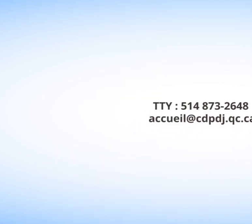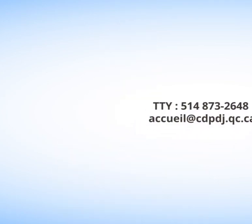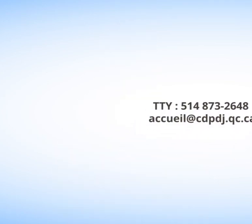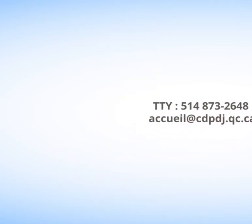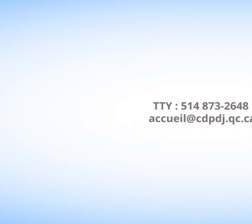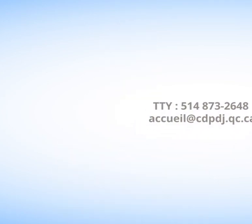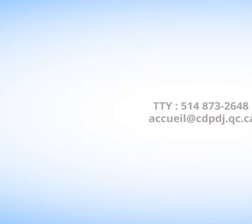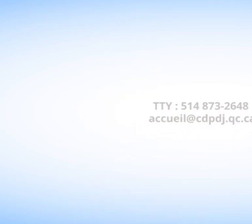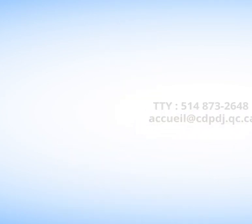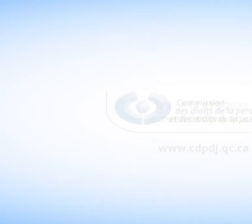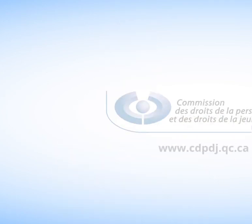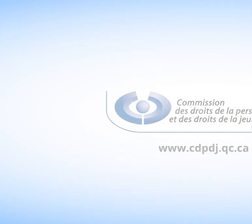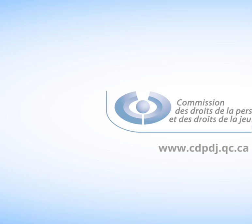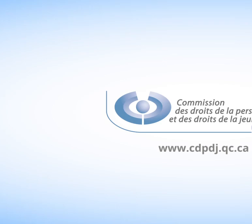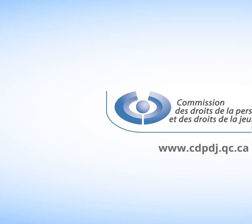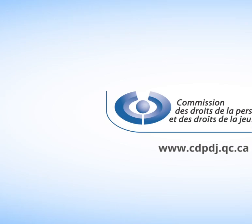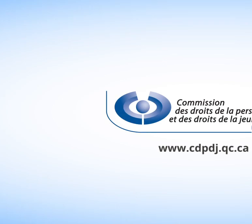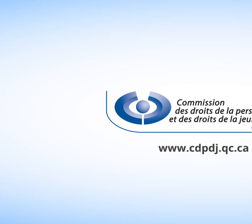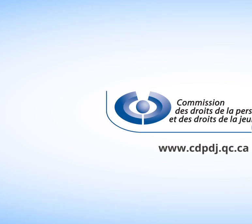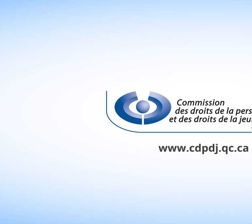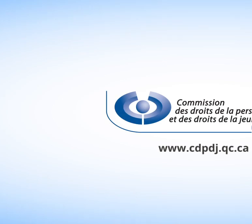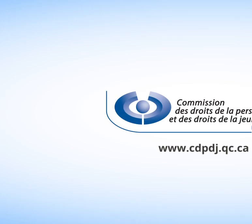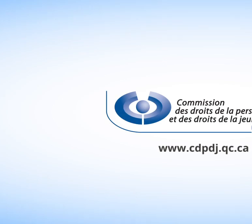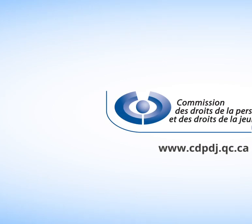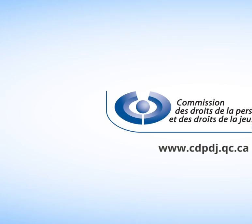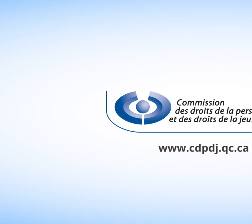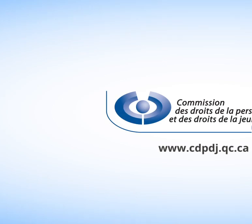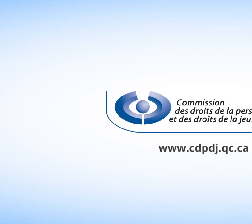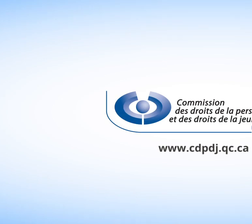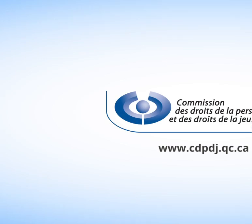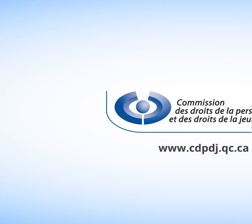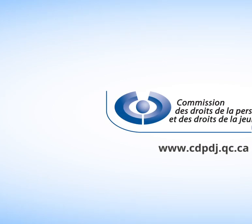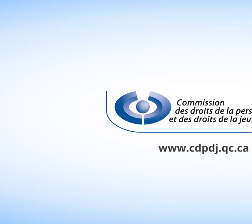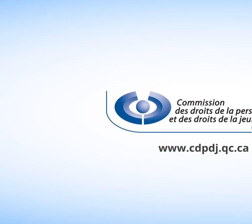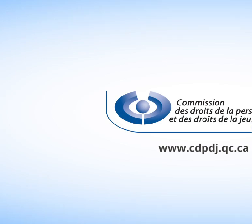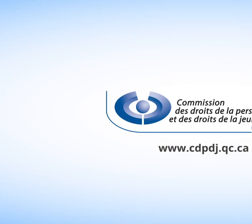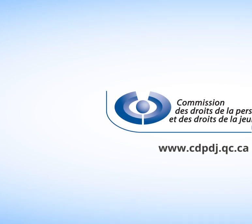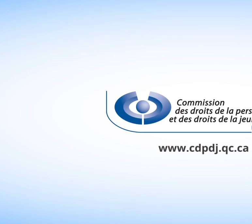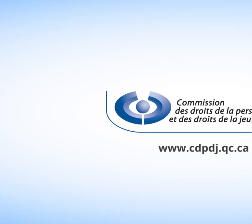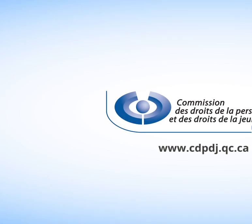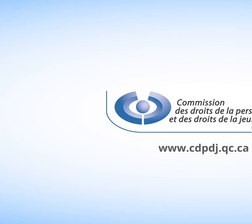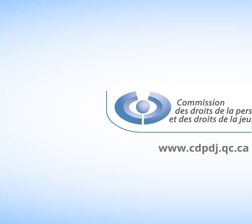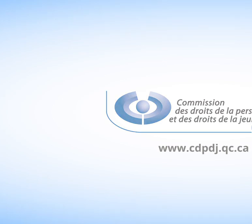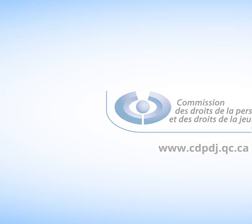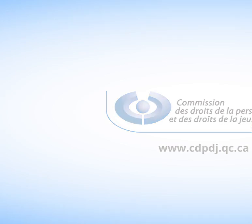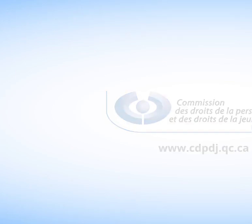email at cdpdj.qc.ca. . . . . Thank